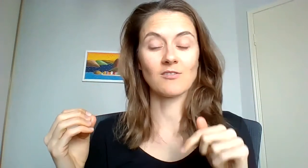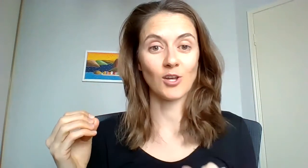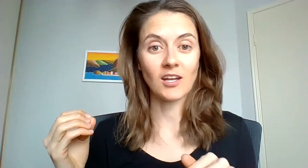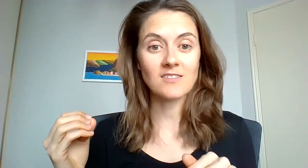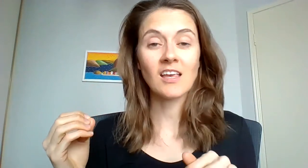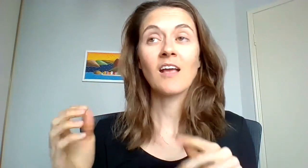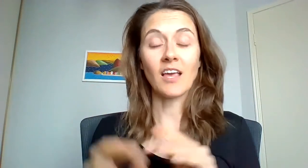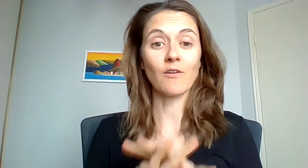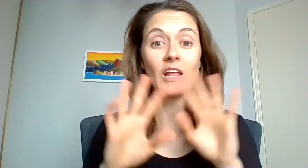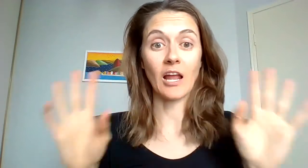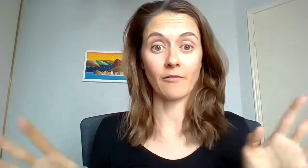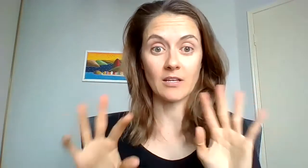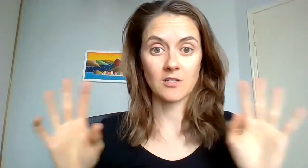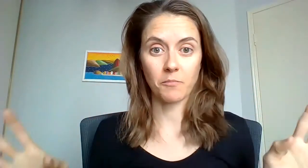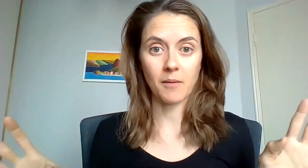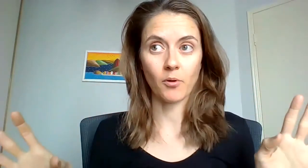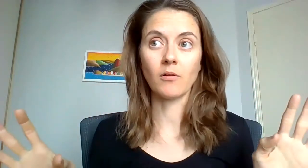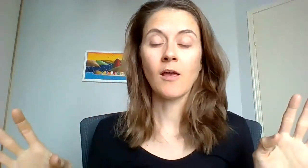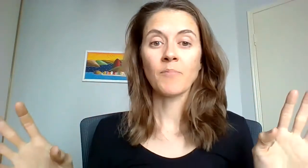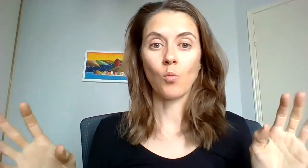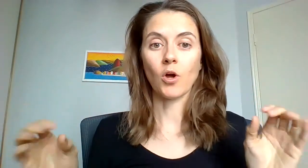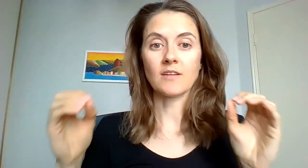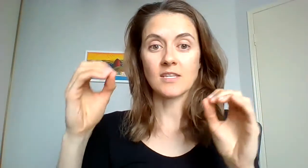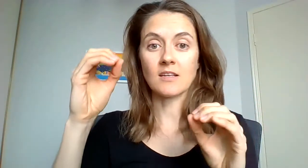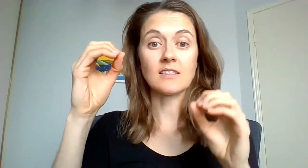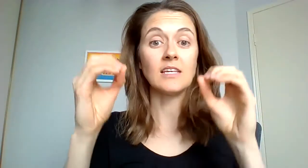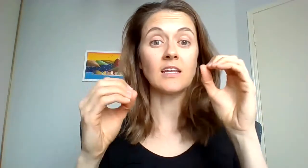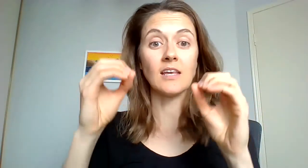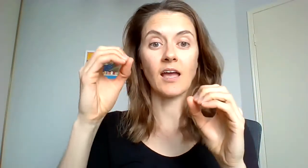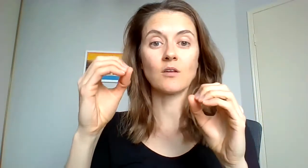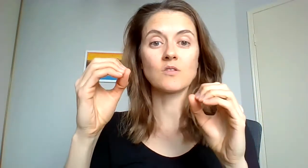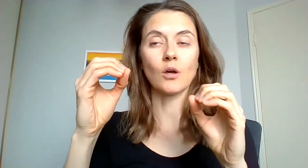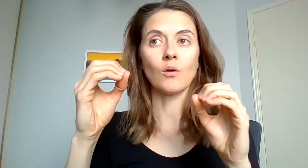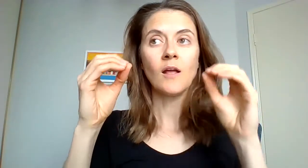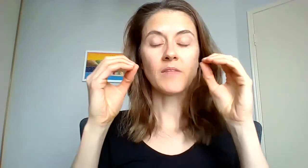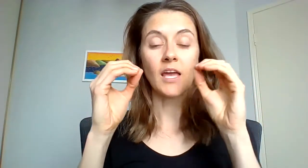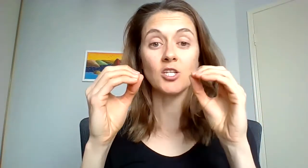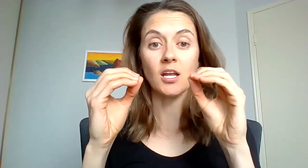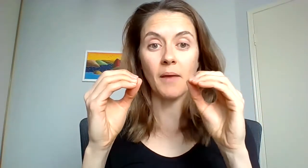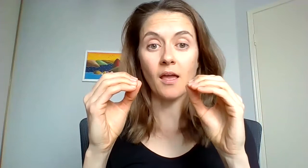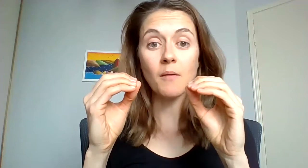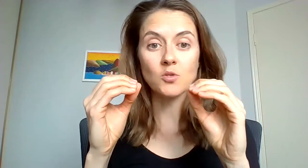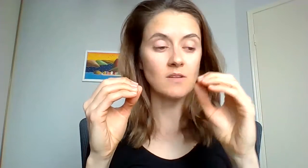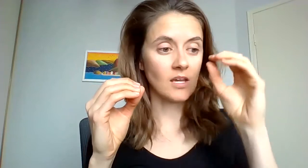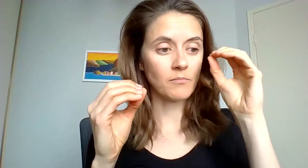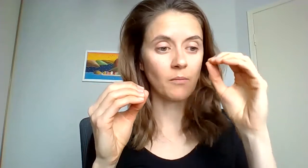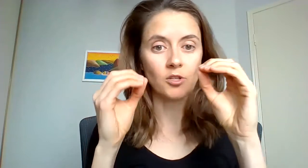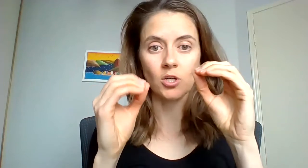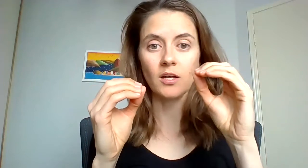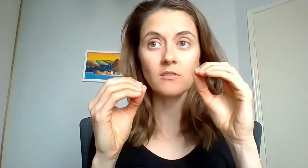inside us, even the loveliest of people and what I see is yin yang, so the energetic pair between say a mum and a child